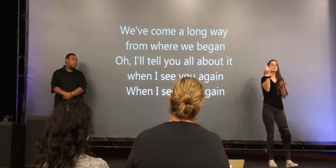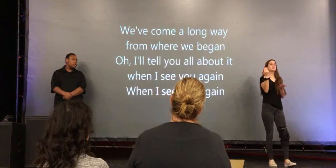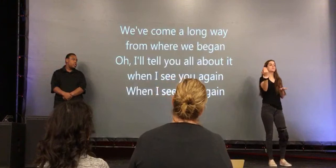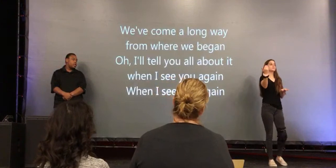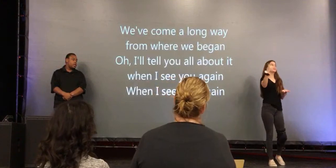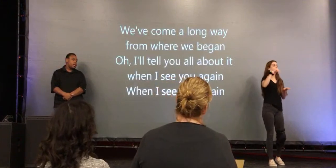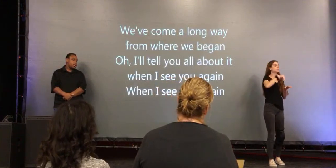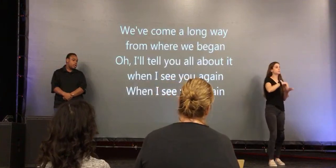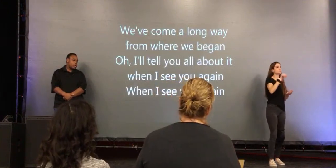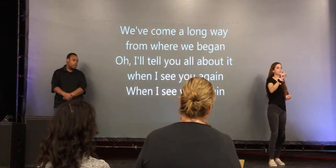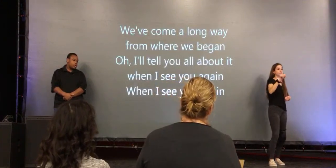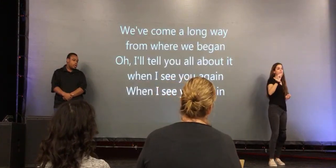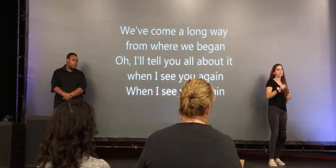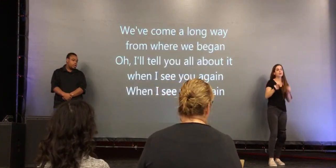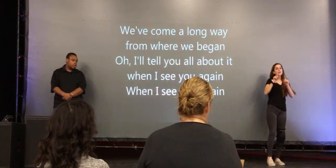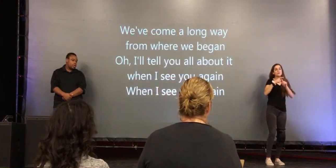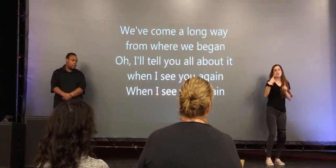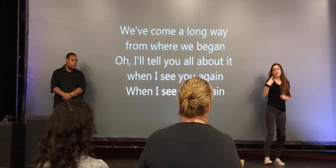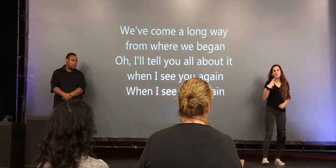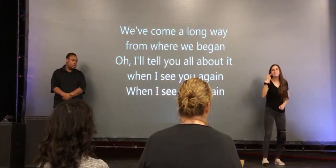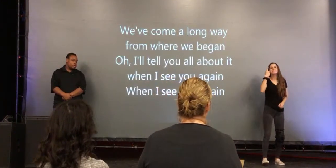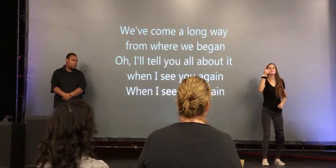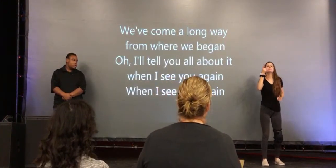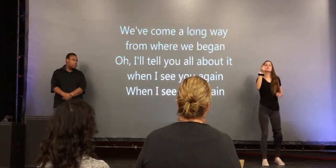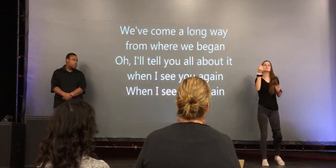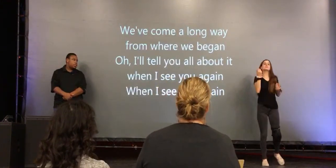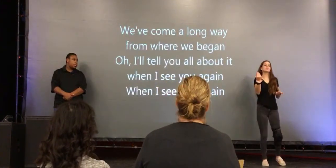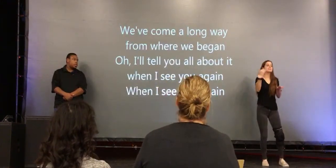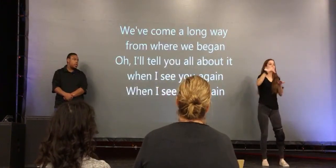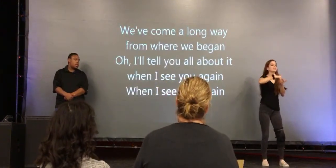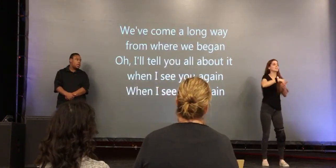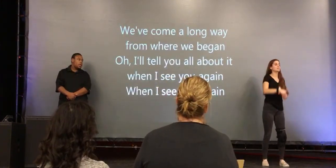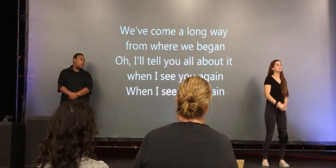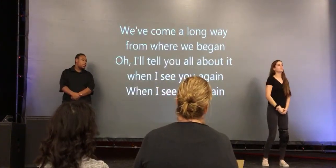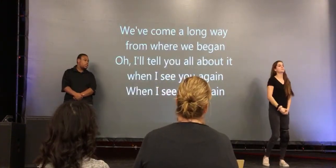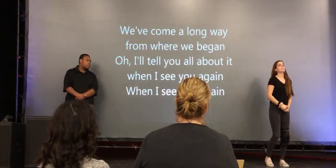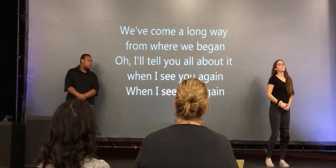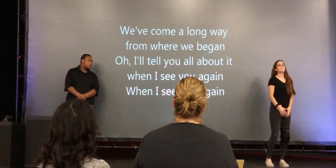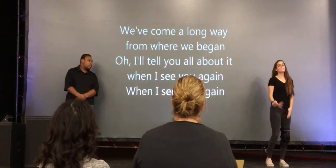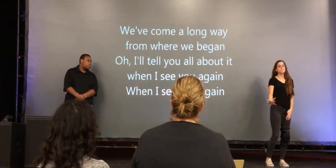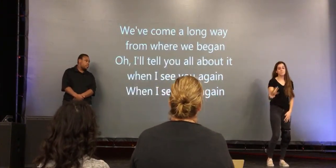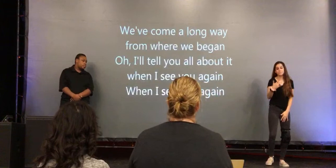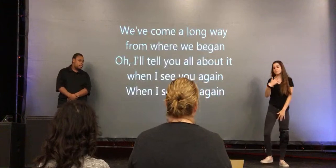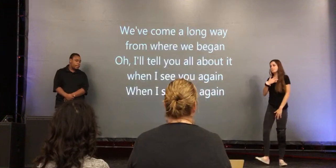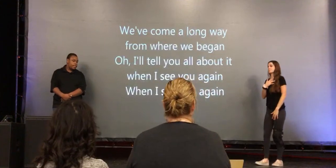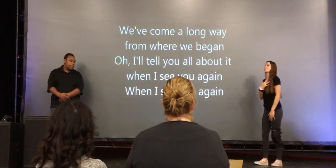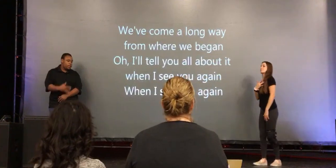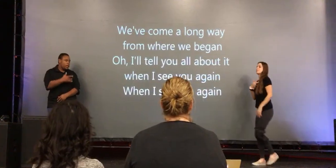it's so good I'll tell you when it's so good